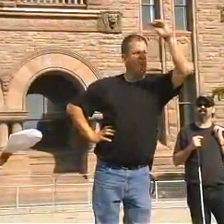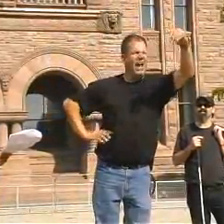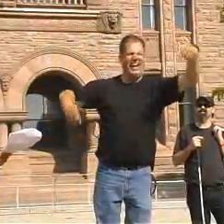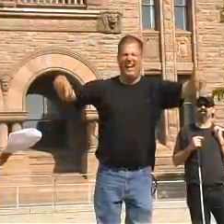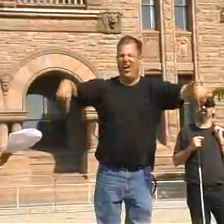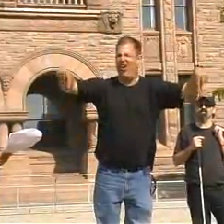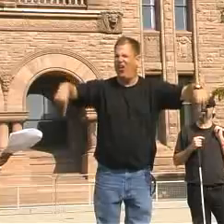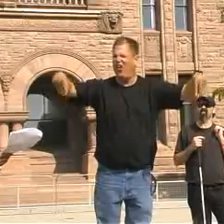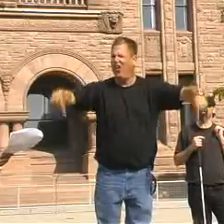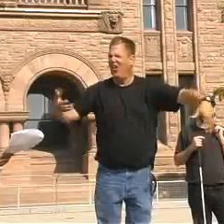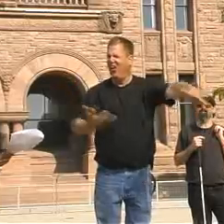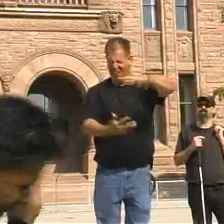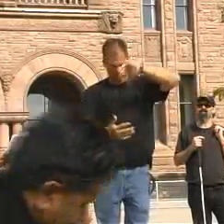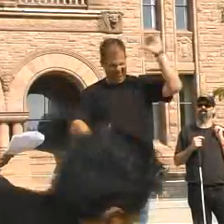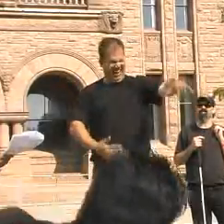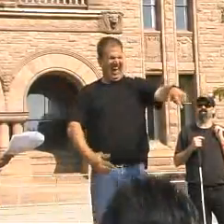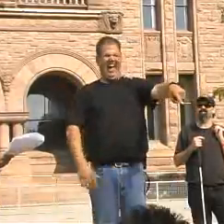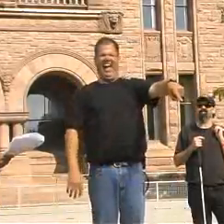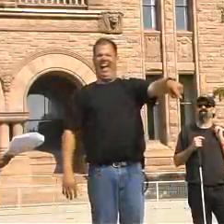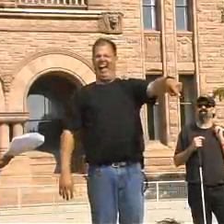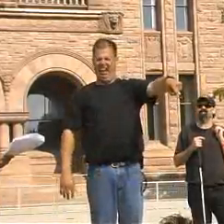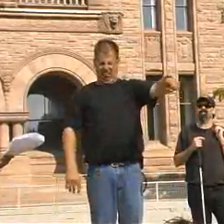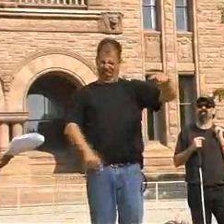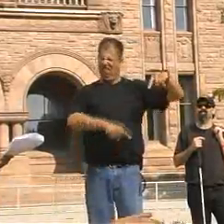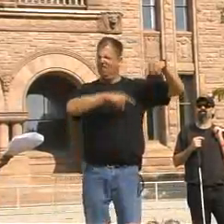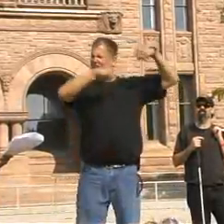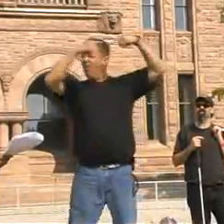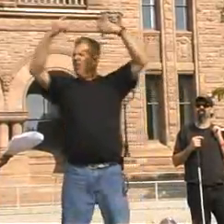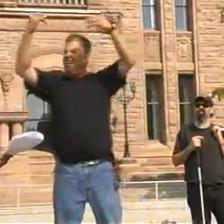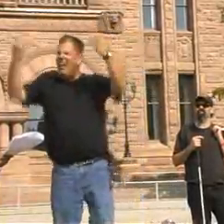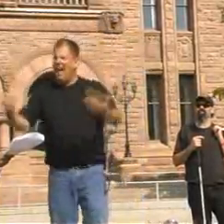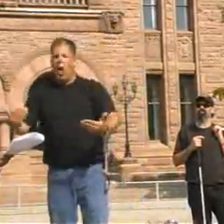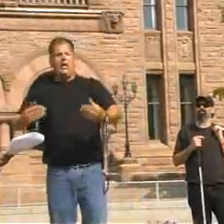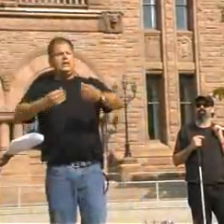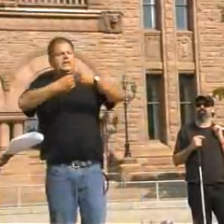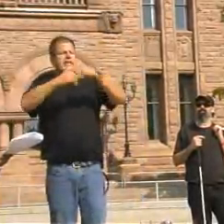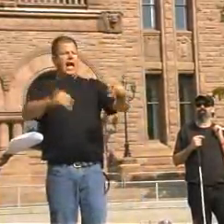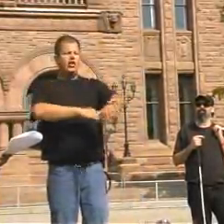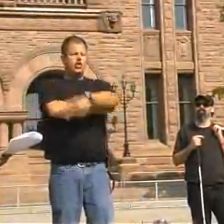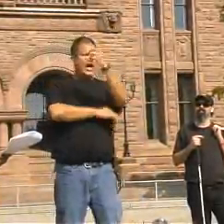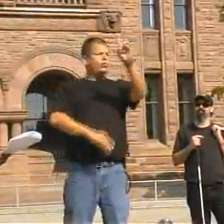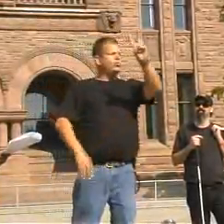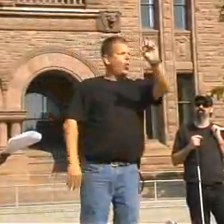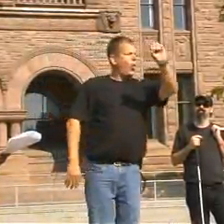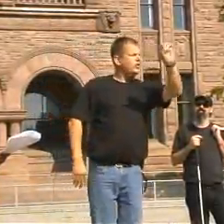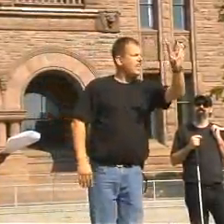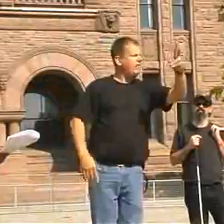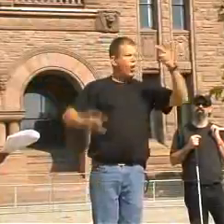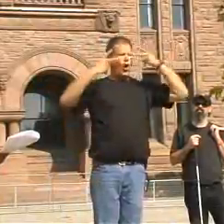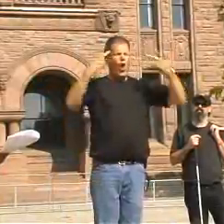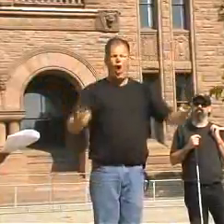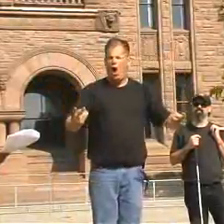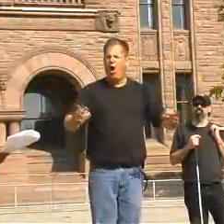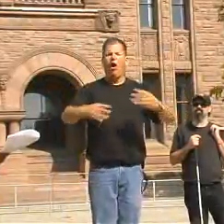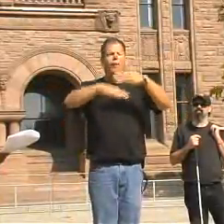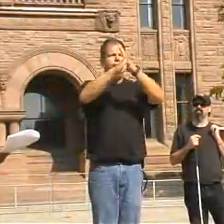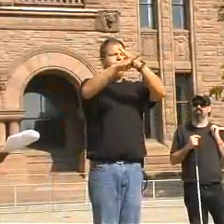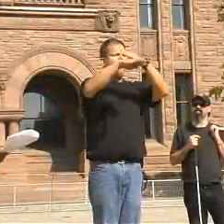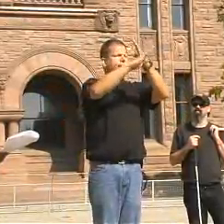Way back when in the caveman area, we were there. And we're still here today, in 2007,